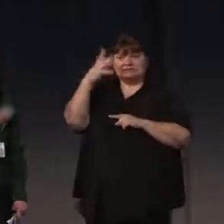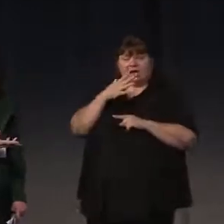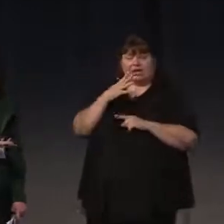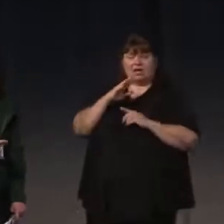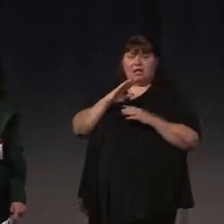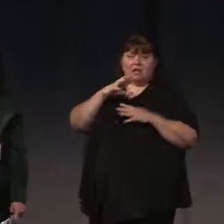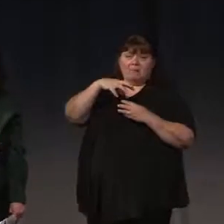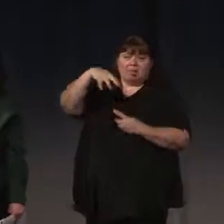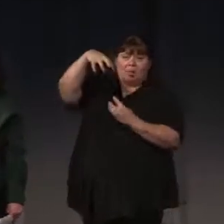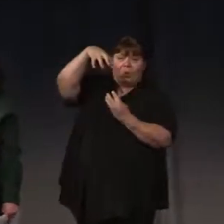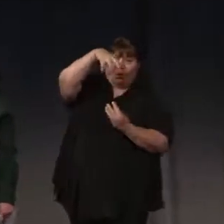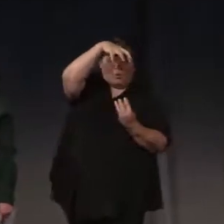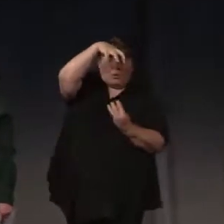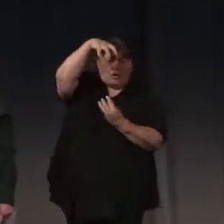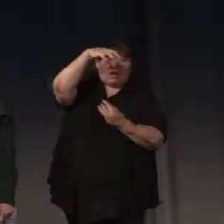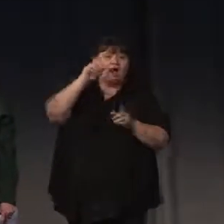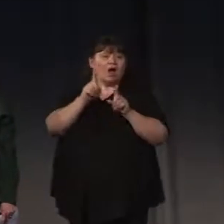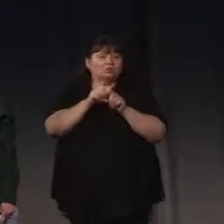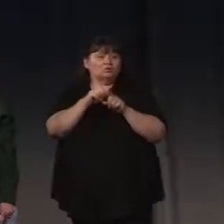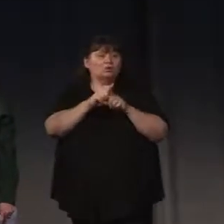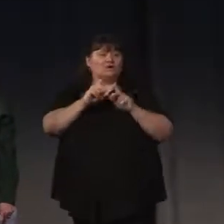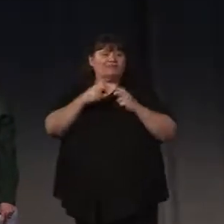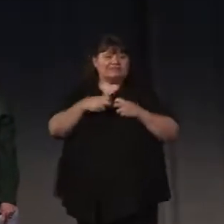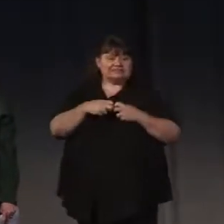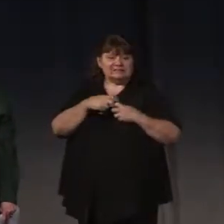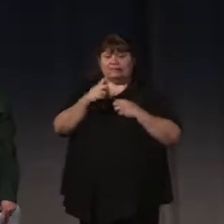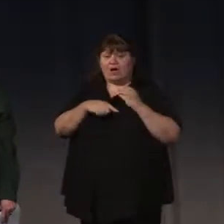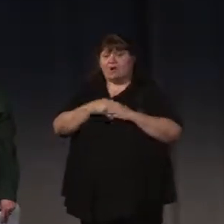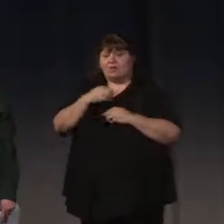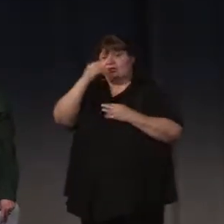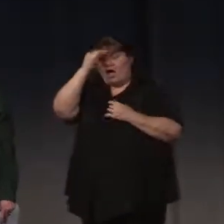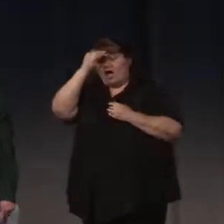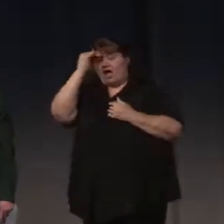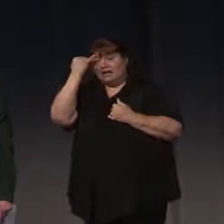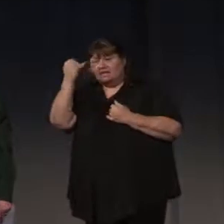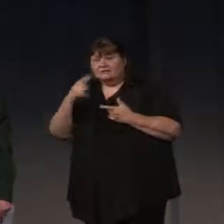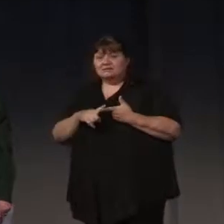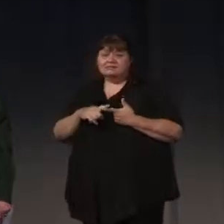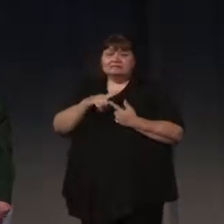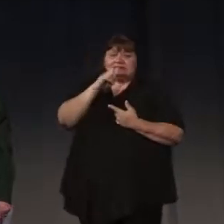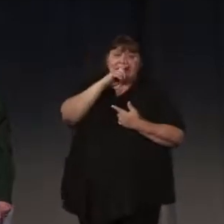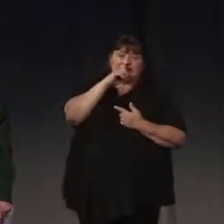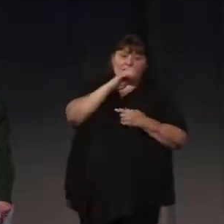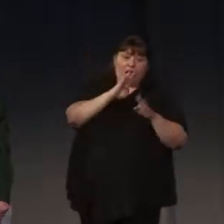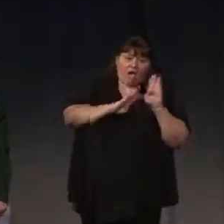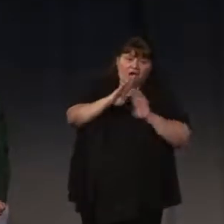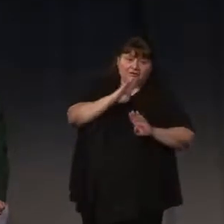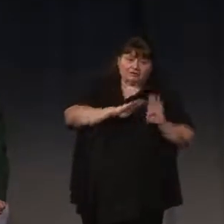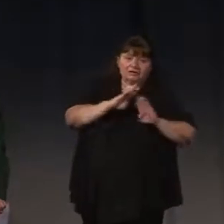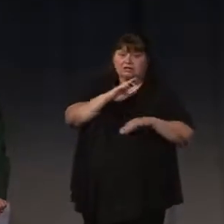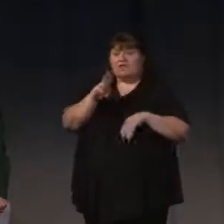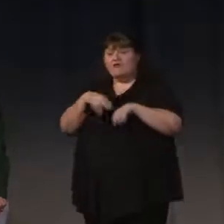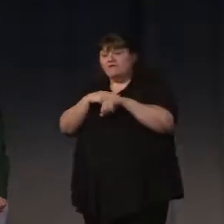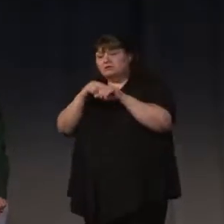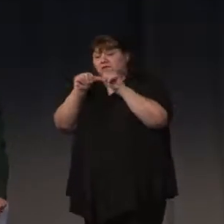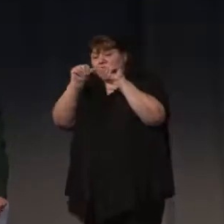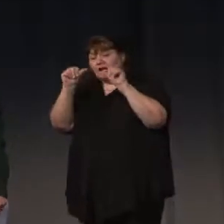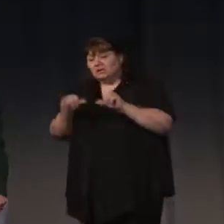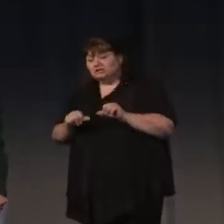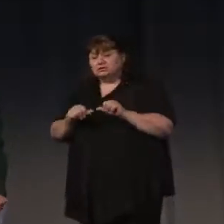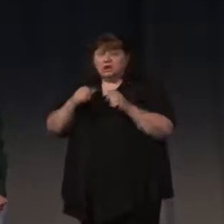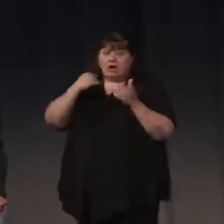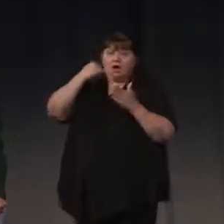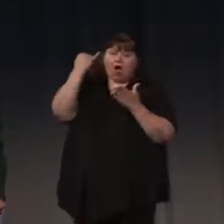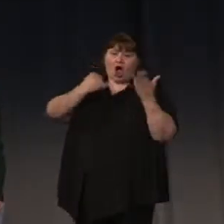talked to the physicist about cosmological ideas. We talked to synthetic biology, of course, to architecture, art